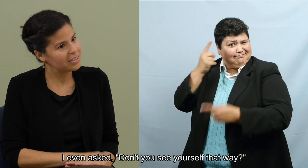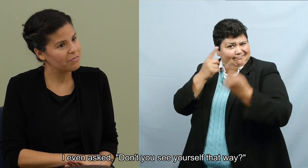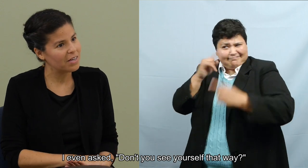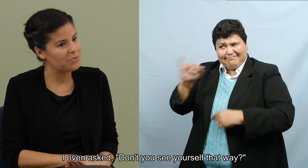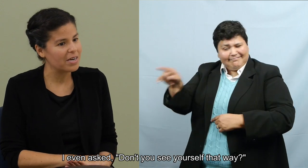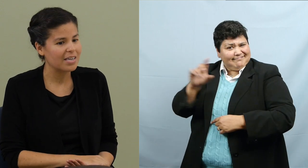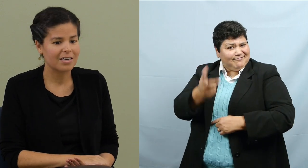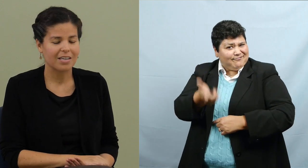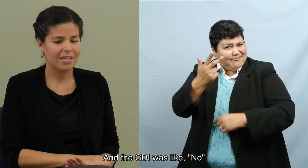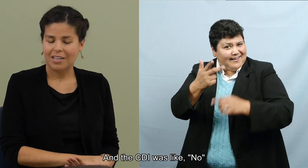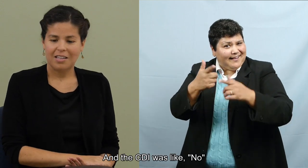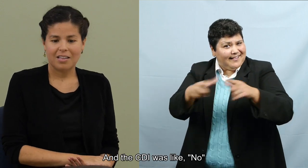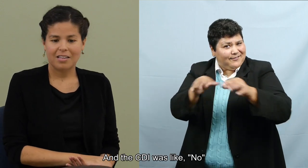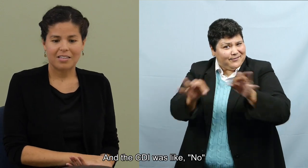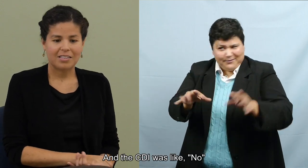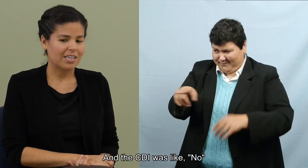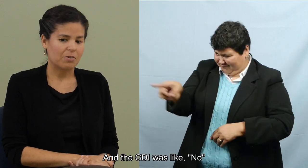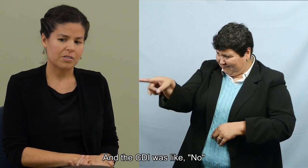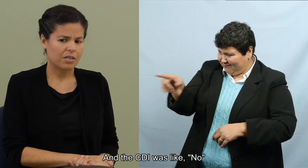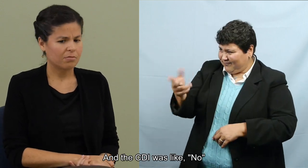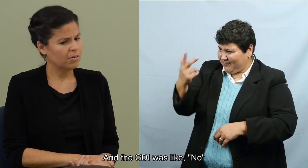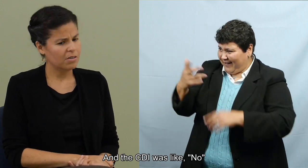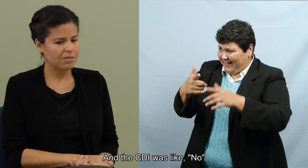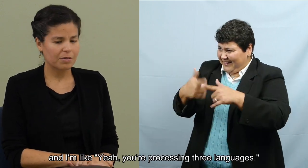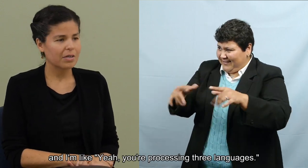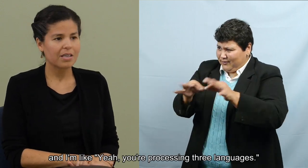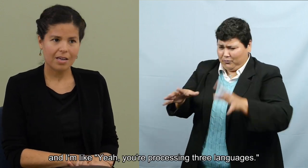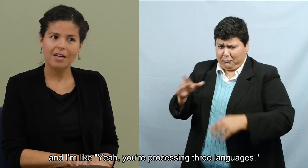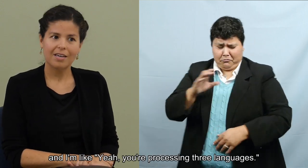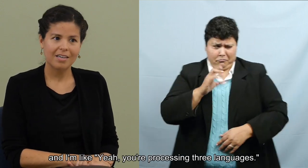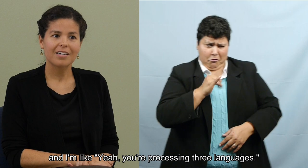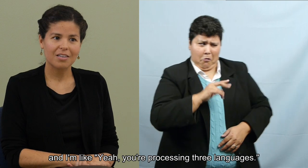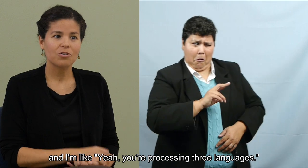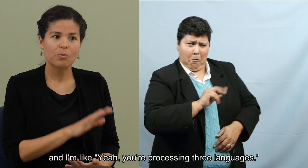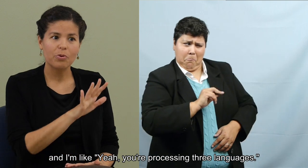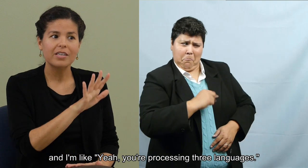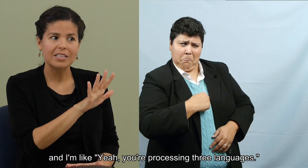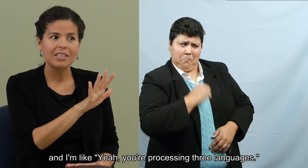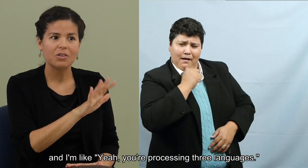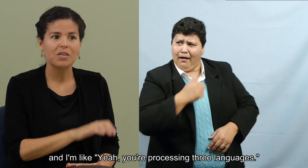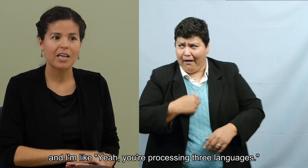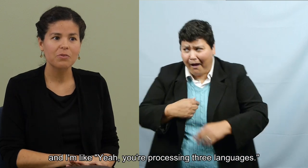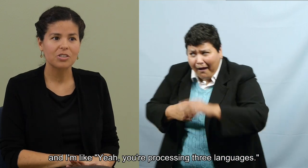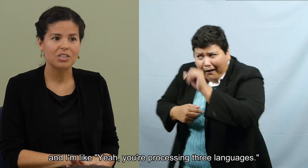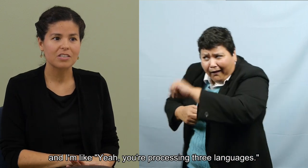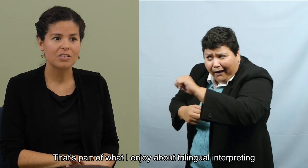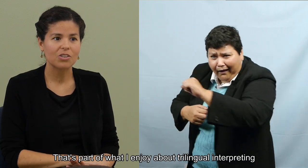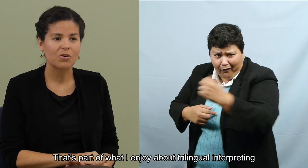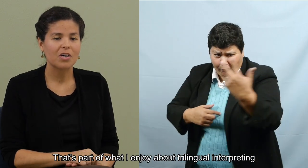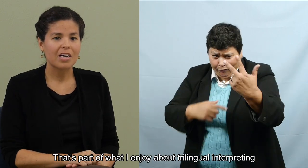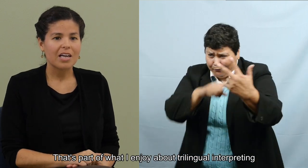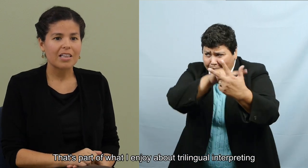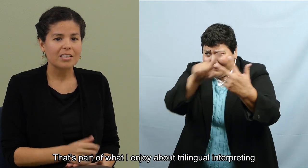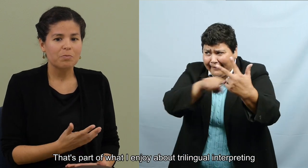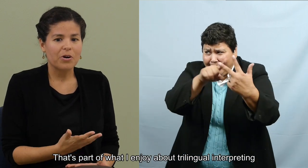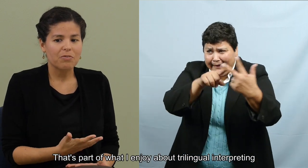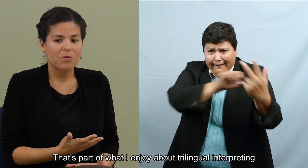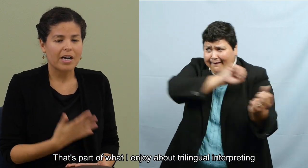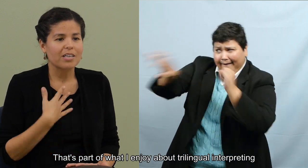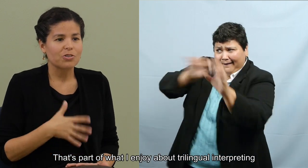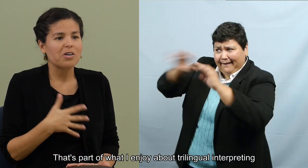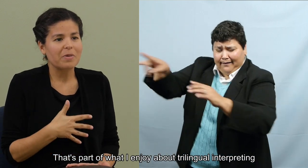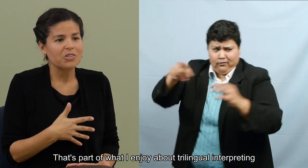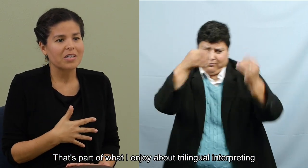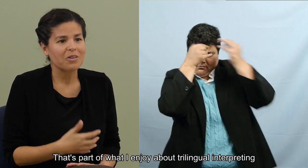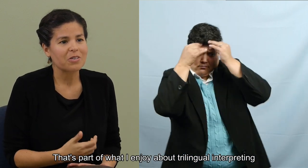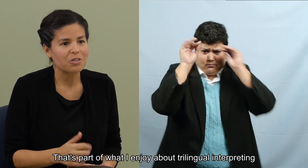don't you see yourself that way? And the CDI was like, no, I'm like, yeah, you're, you're processing three languages. And so that's part